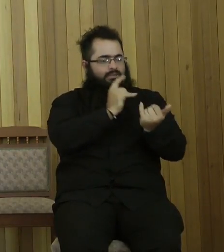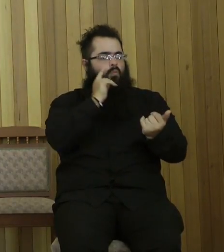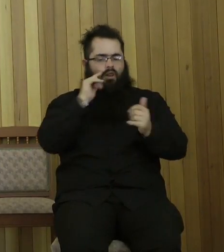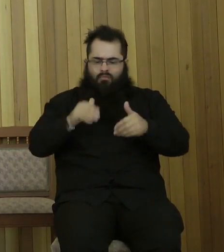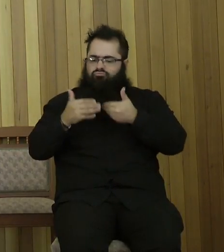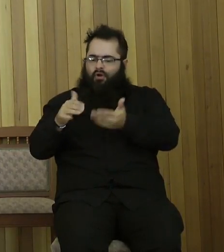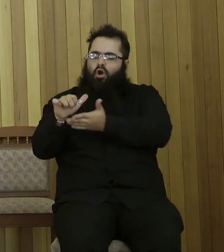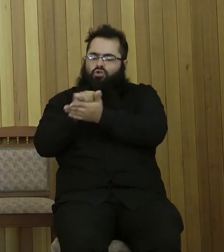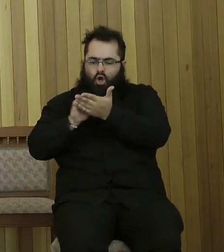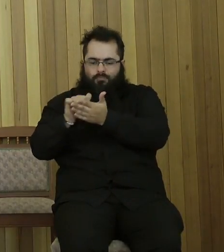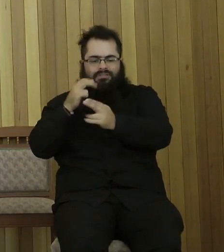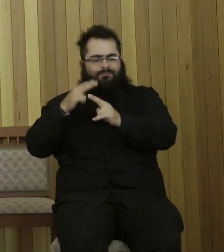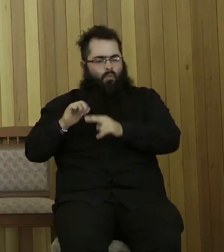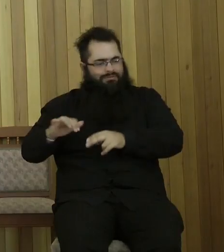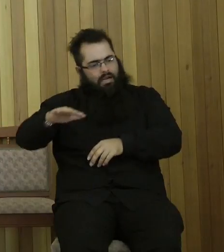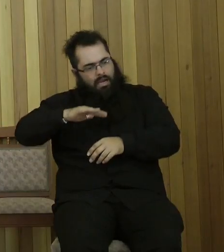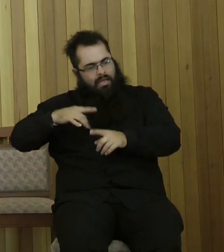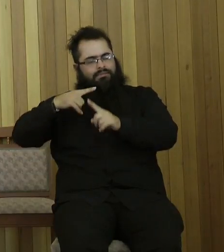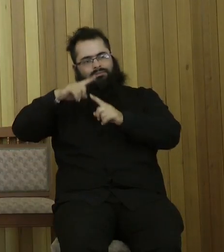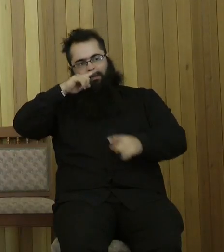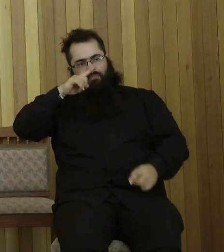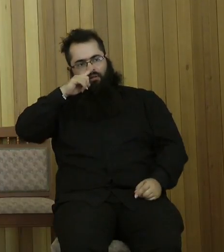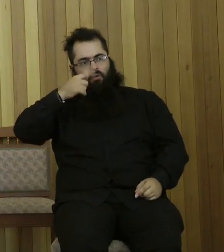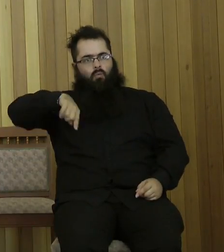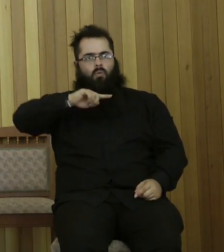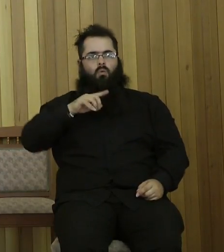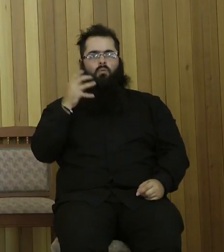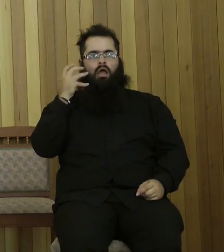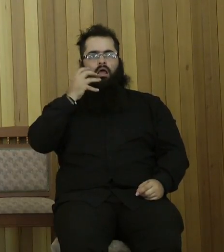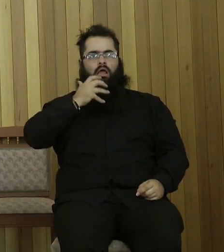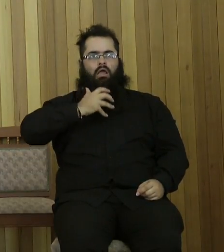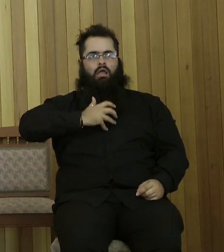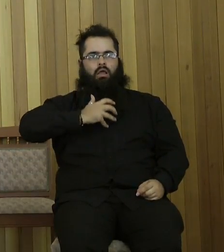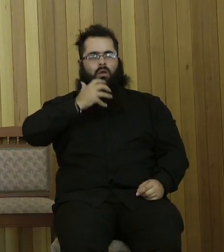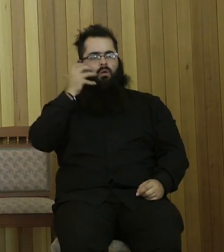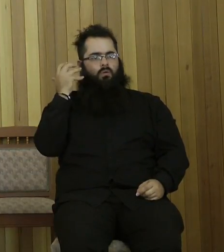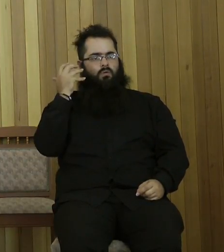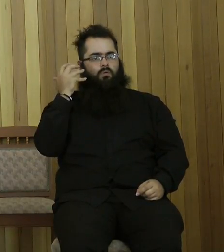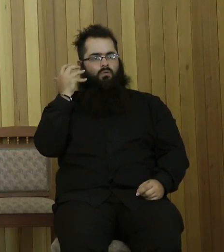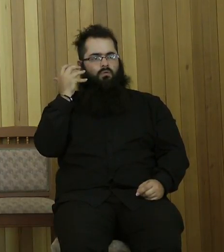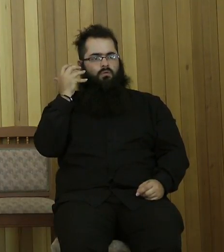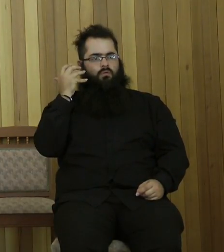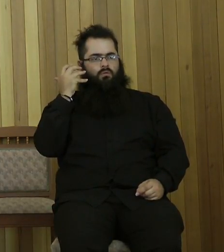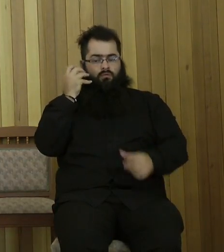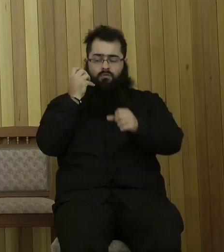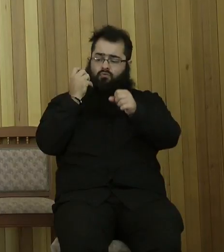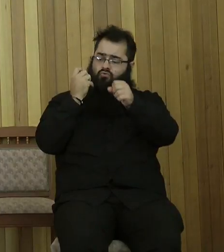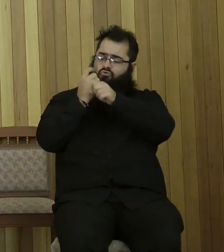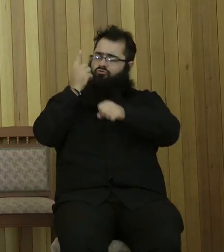and his people. And we go, wow. Wow. How do we equate this God with